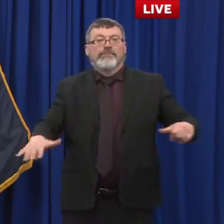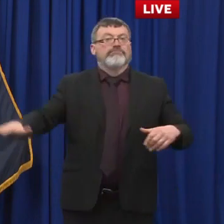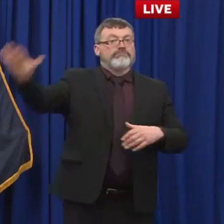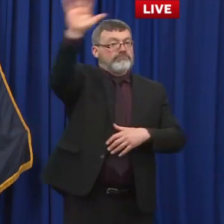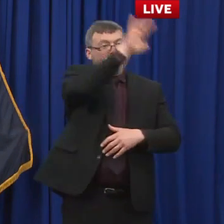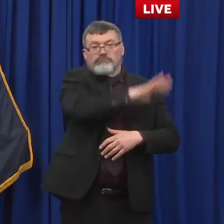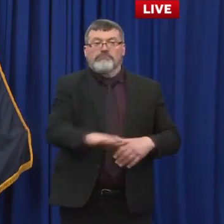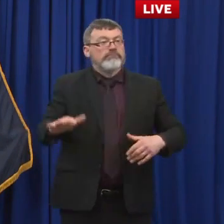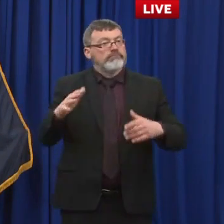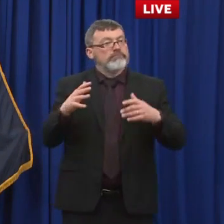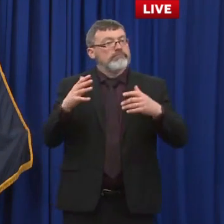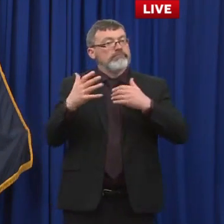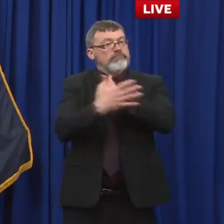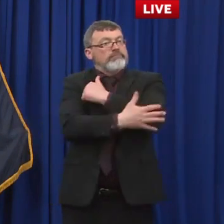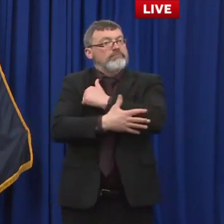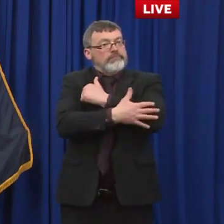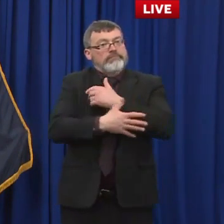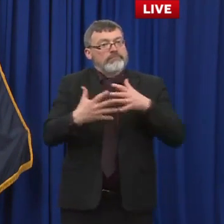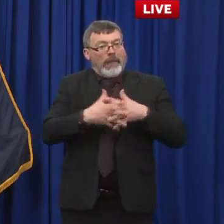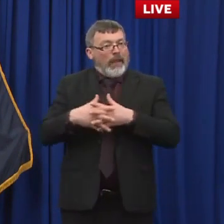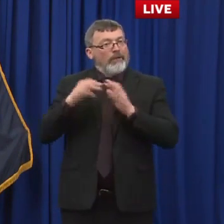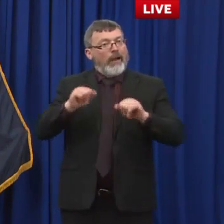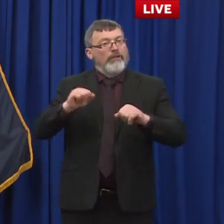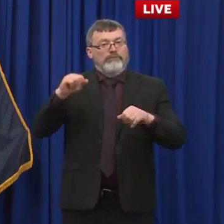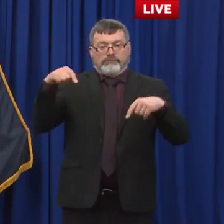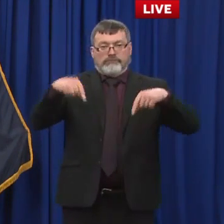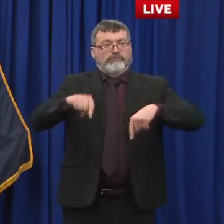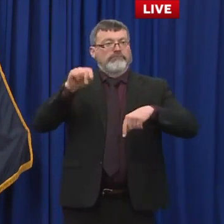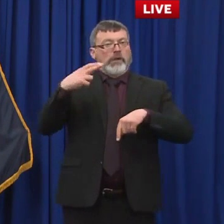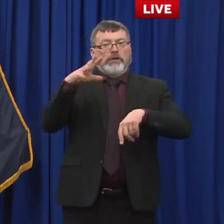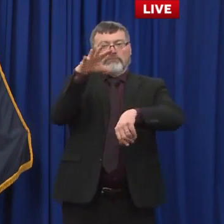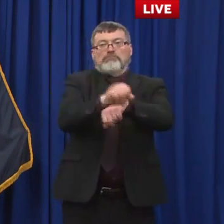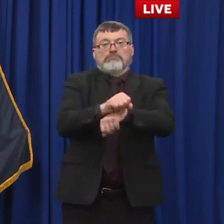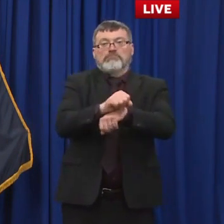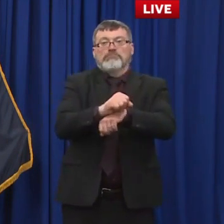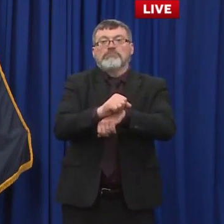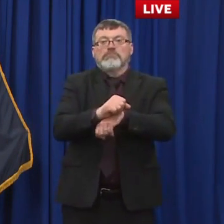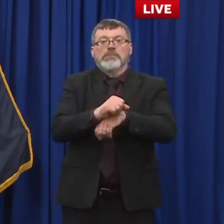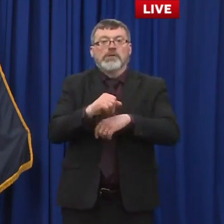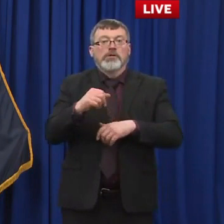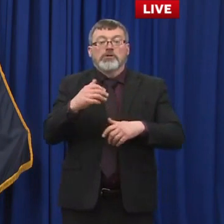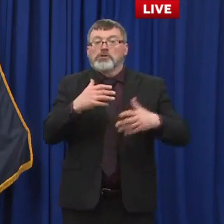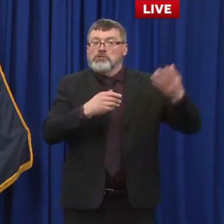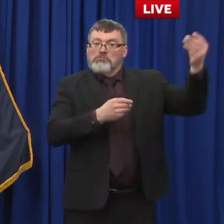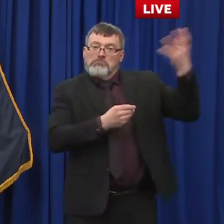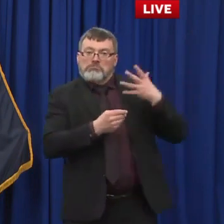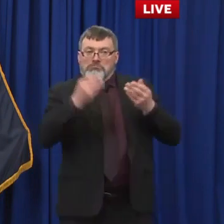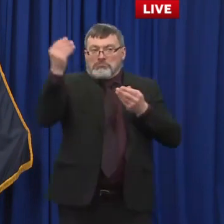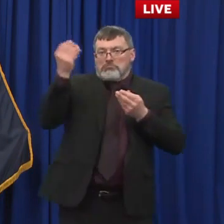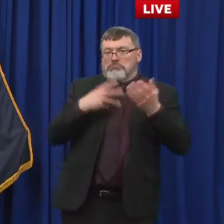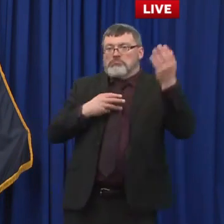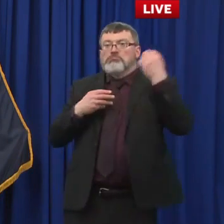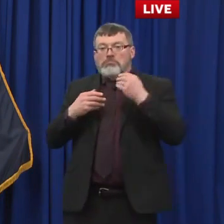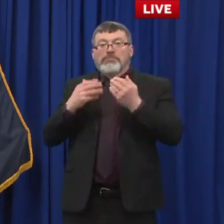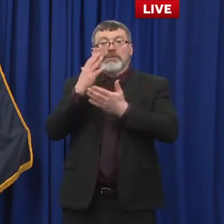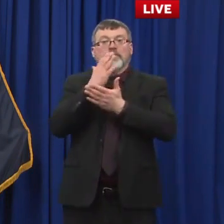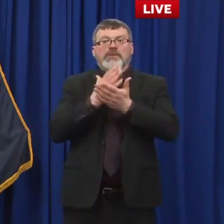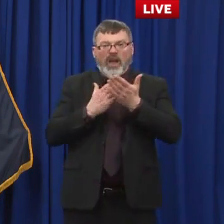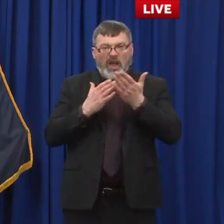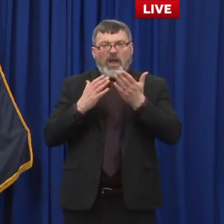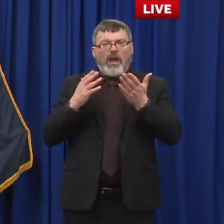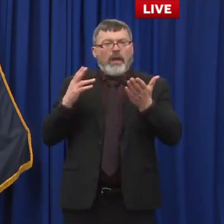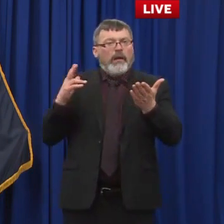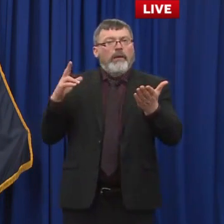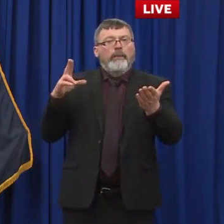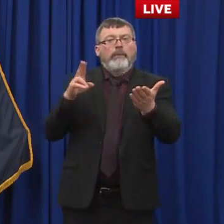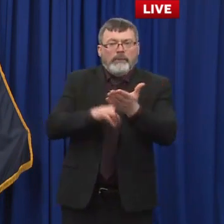heard a few anecdotal cases of folks signing on to Vinny weeks ago to find an appointment in May. We want to remind folks that they can constantly check